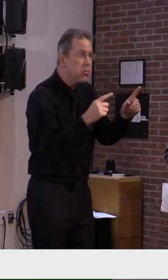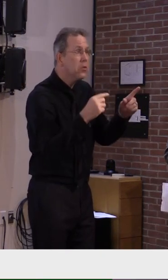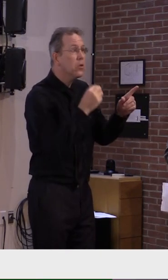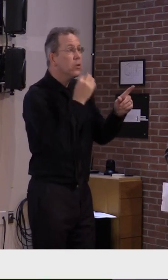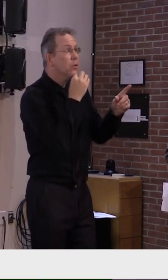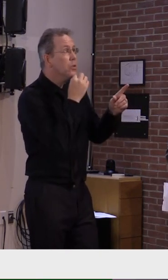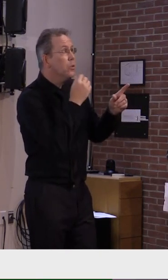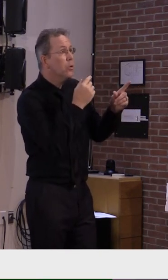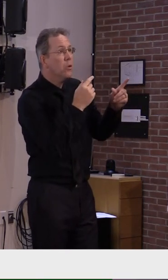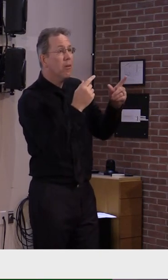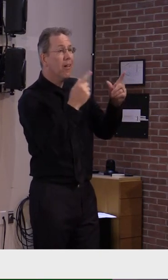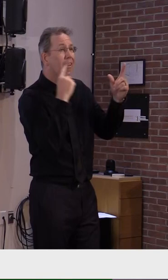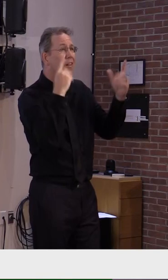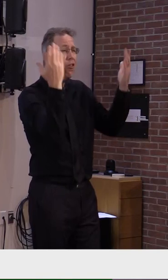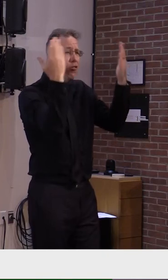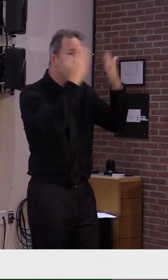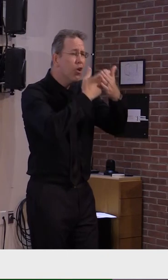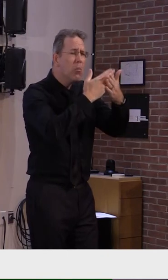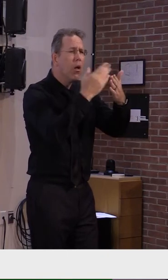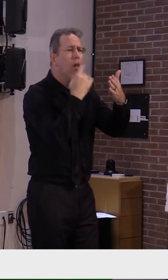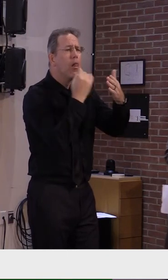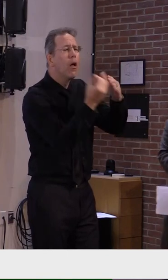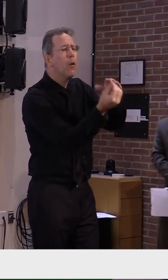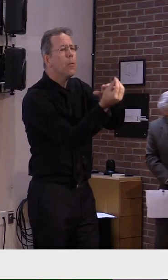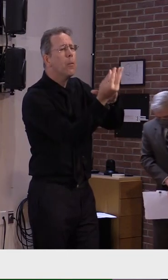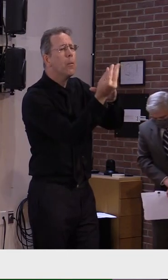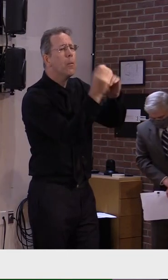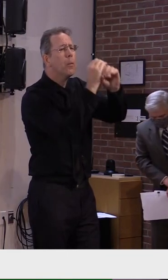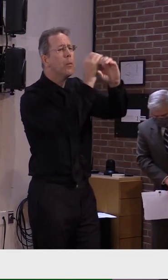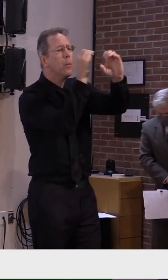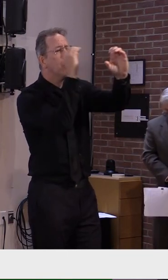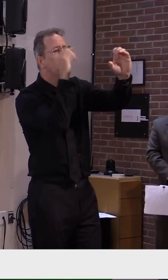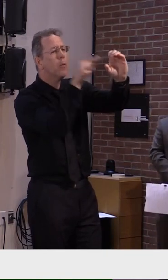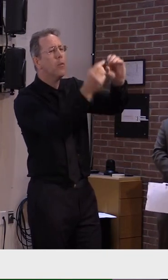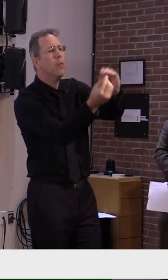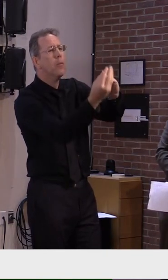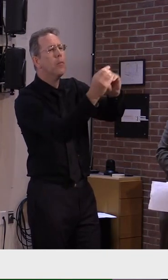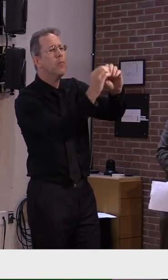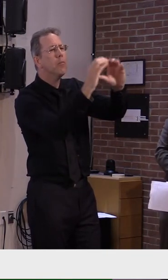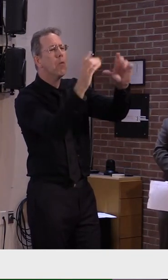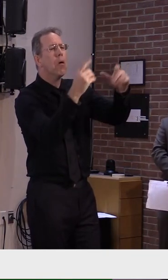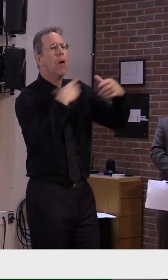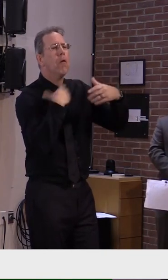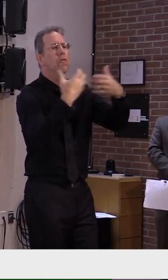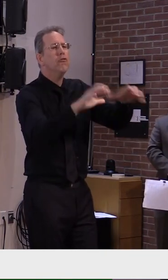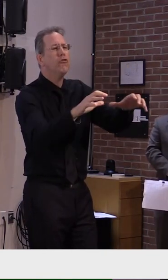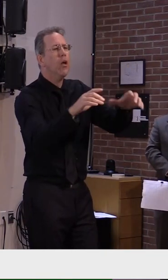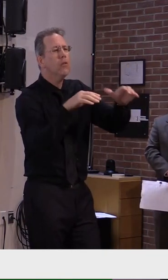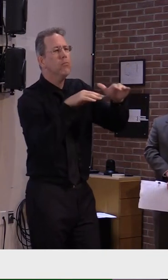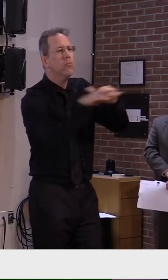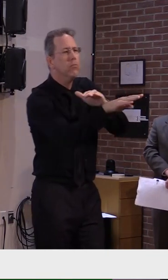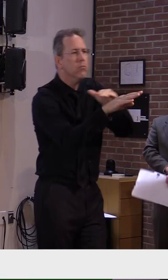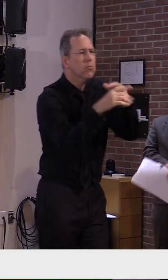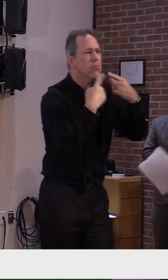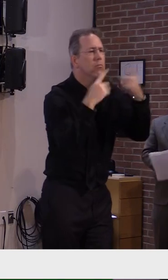change our trajectory when we all pull in the same direction. Because we've done it before. And we can do it again.